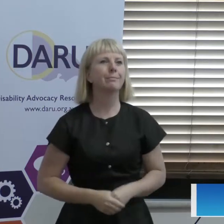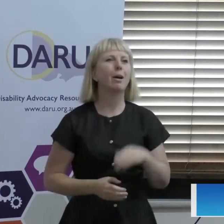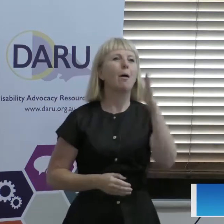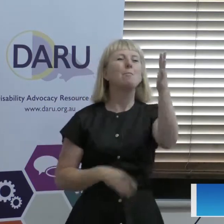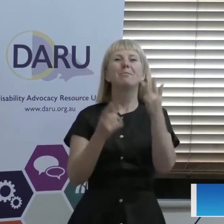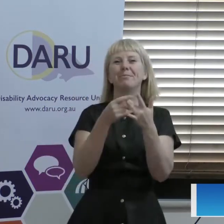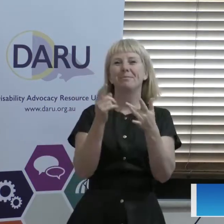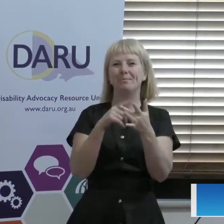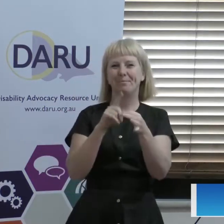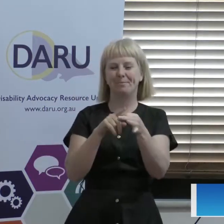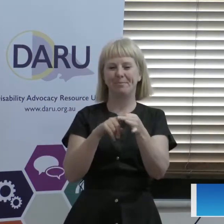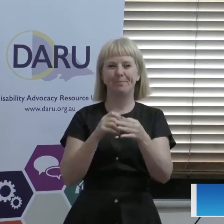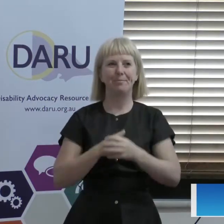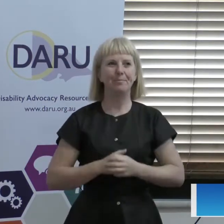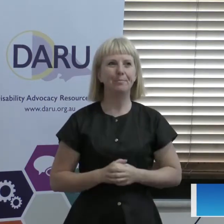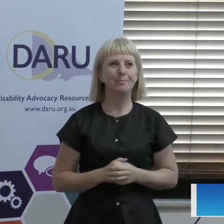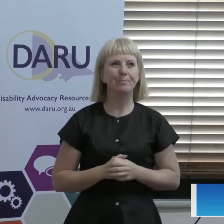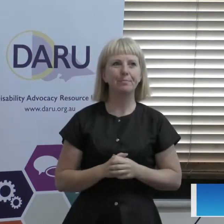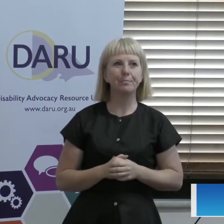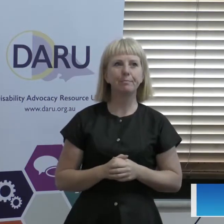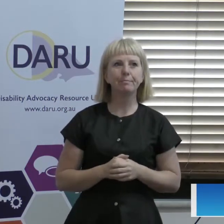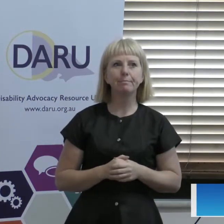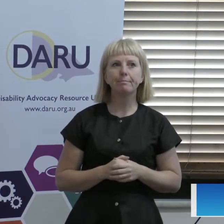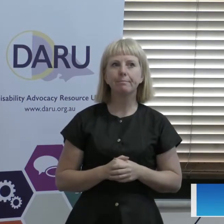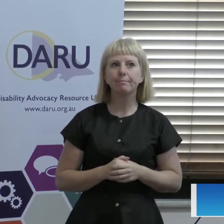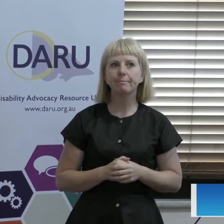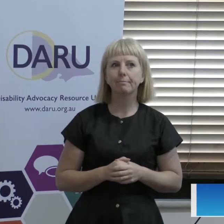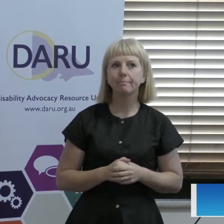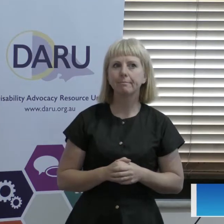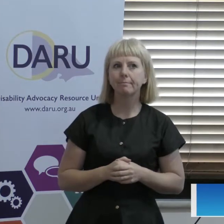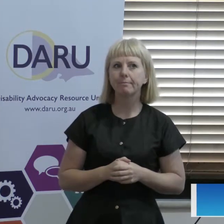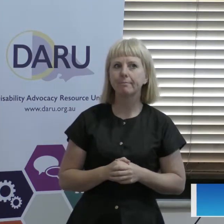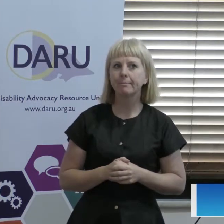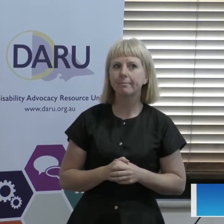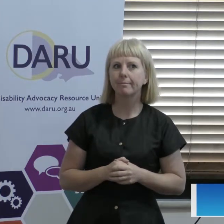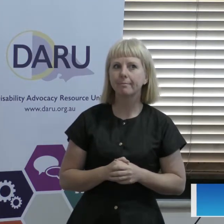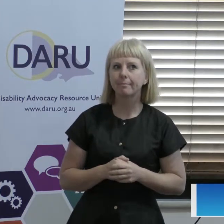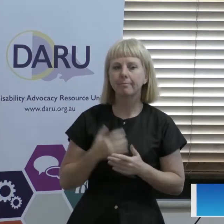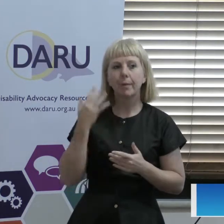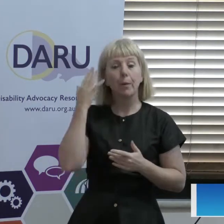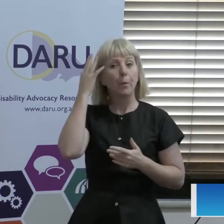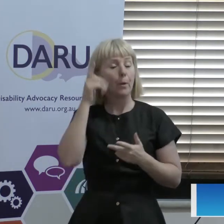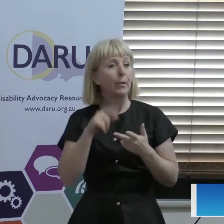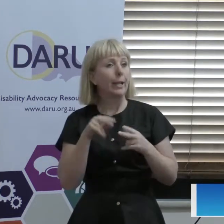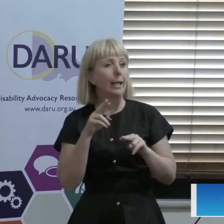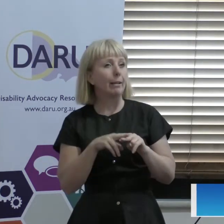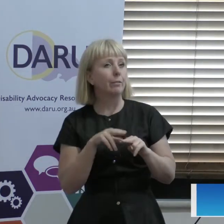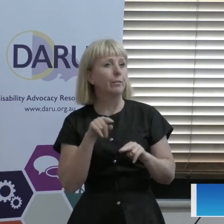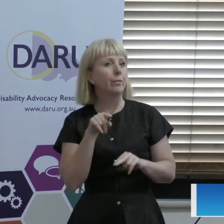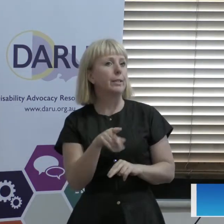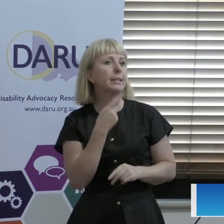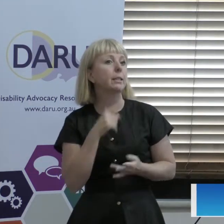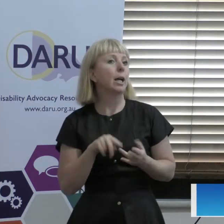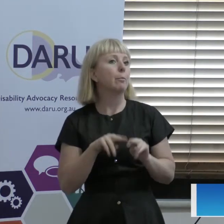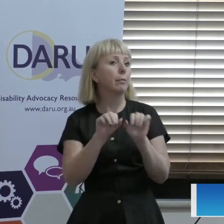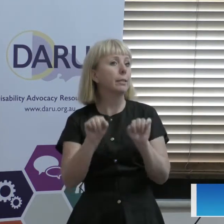Thank you. Just wondering whether others, whether this kind of system